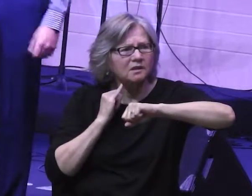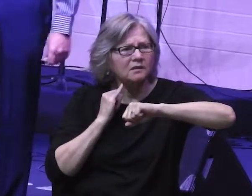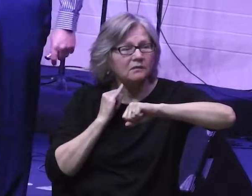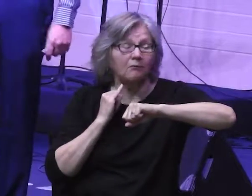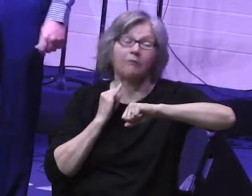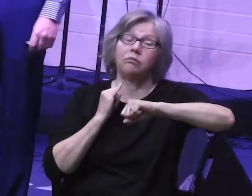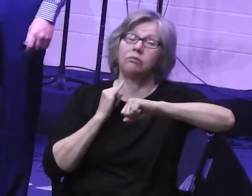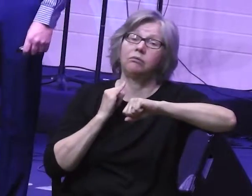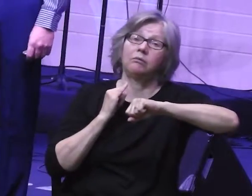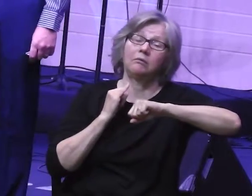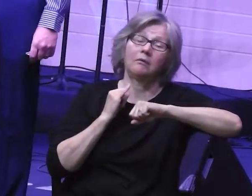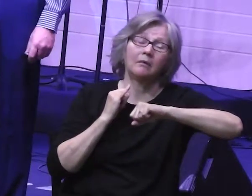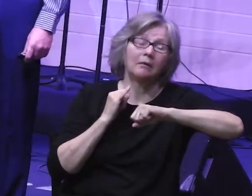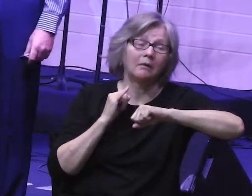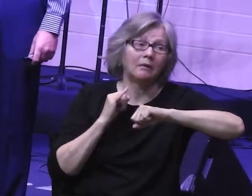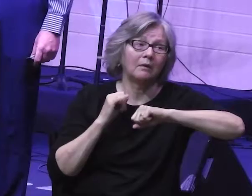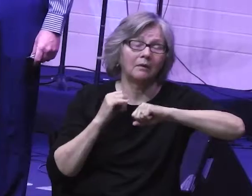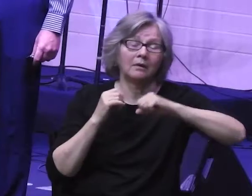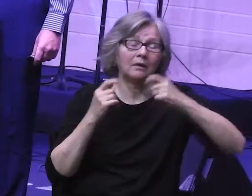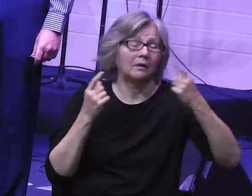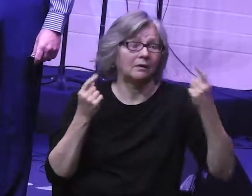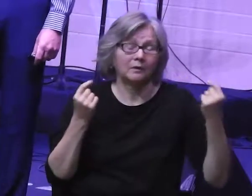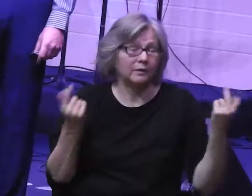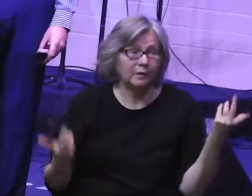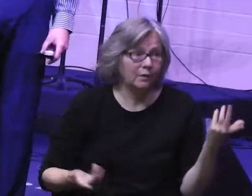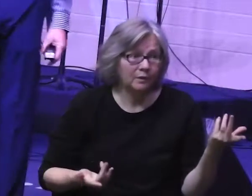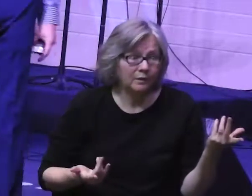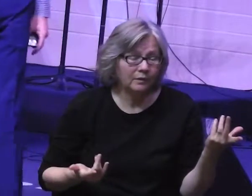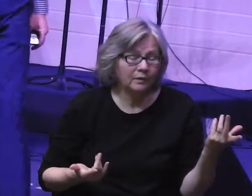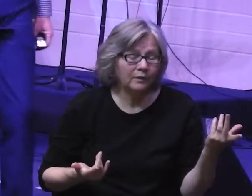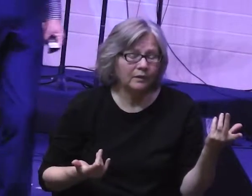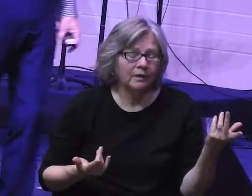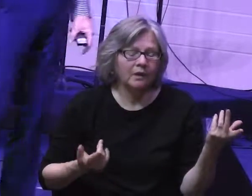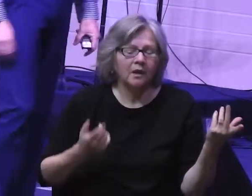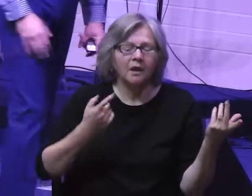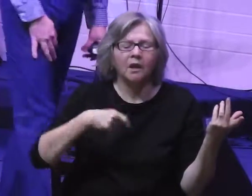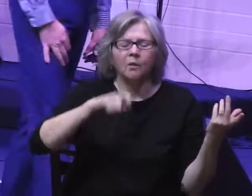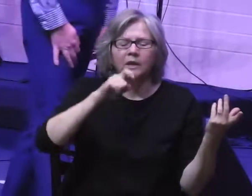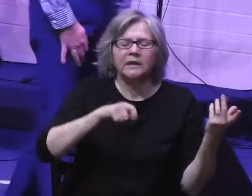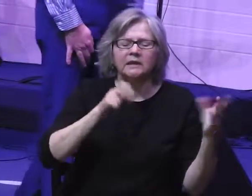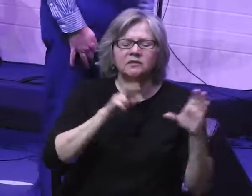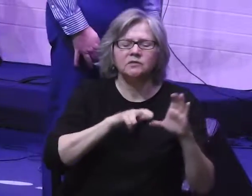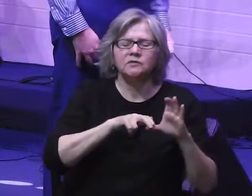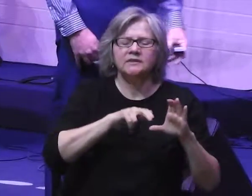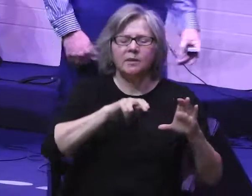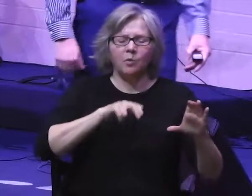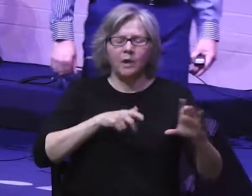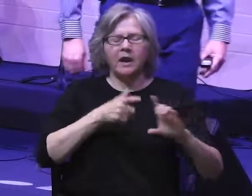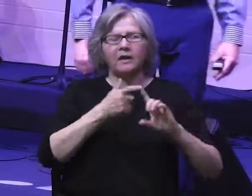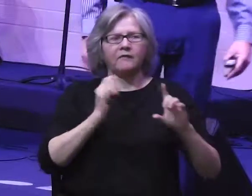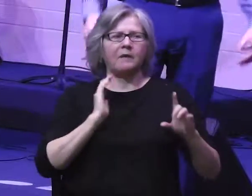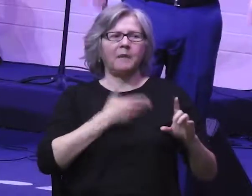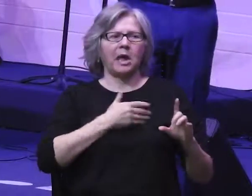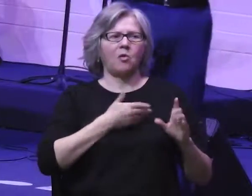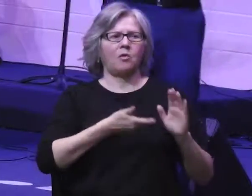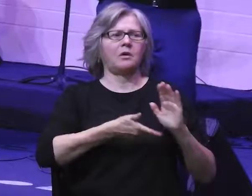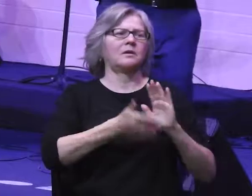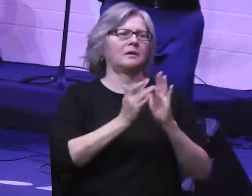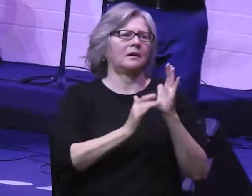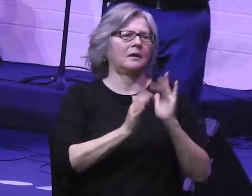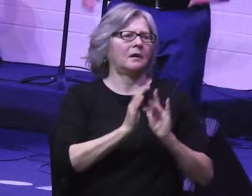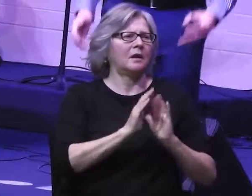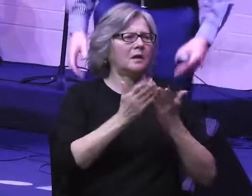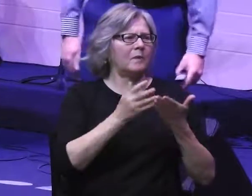It's a theological conundrum, isn't it? Well, maybe we ought to step out of our theological shoes and